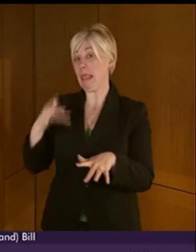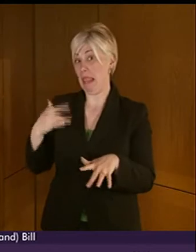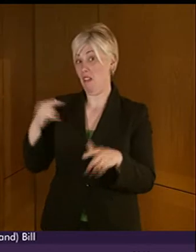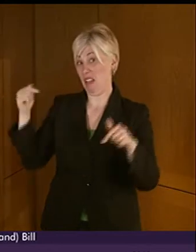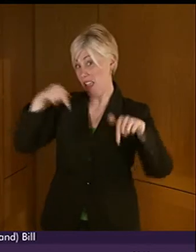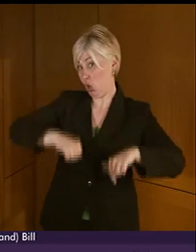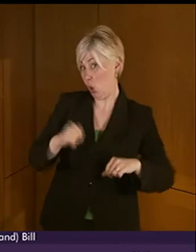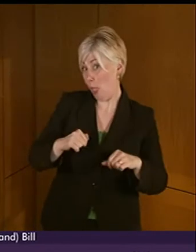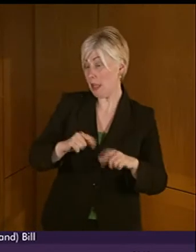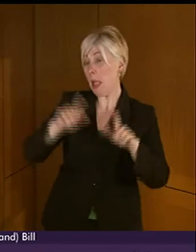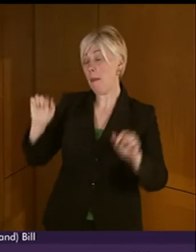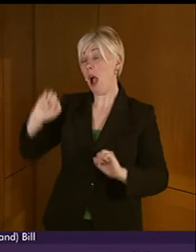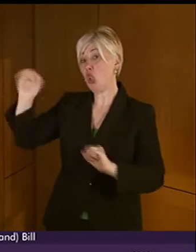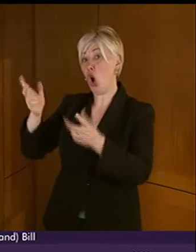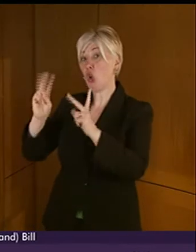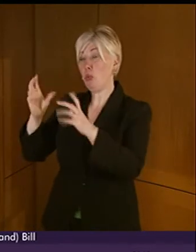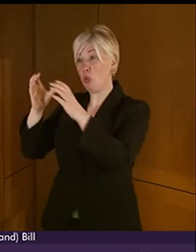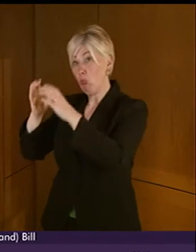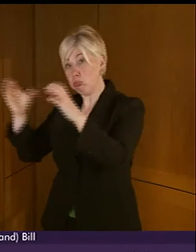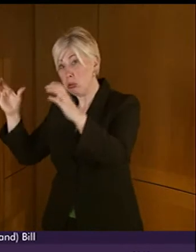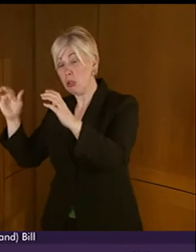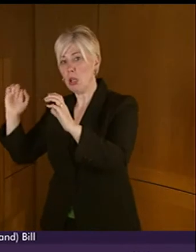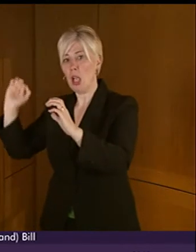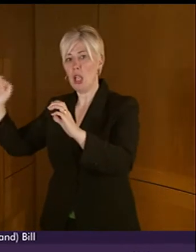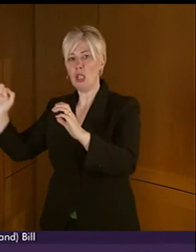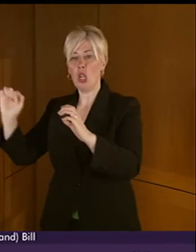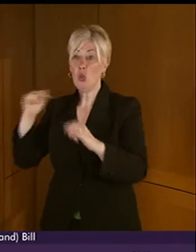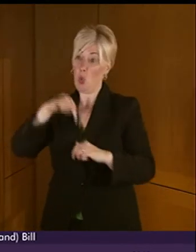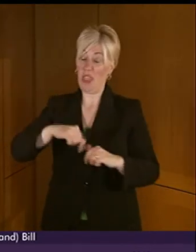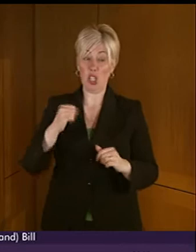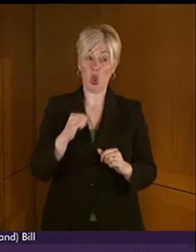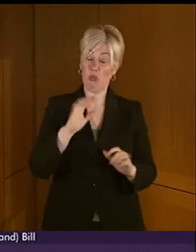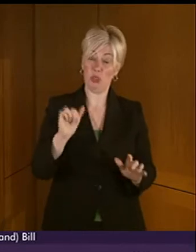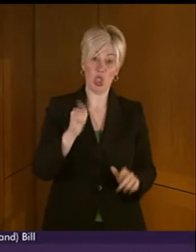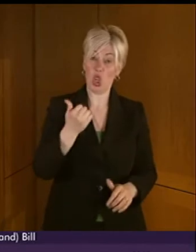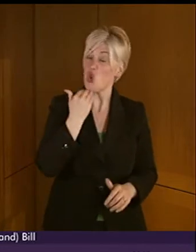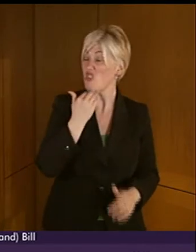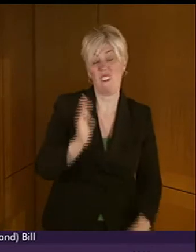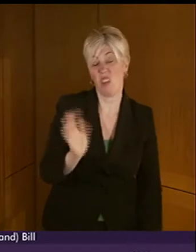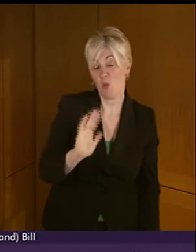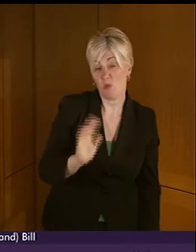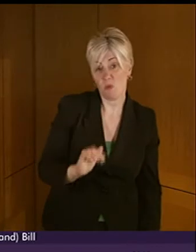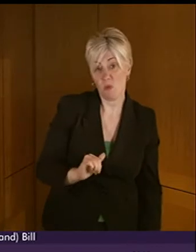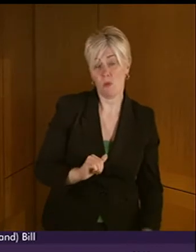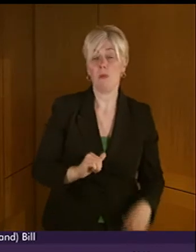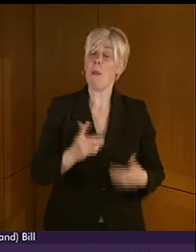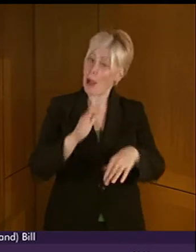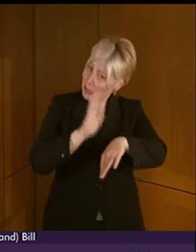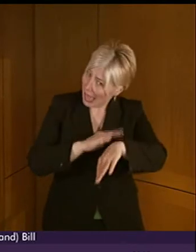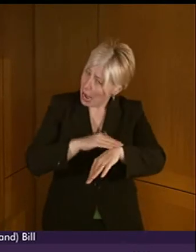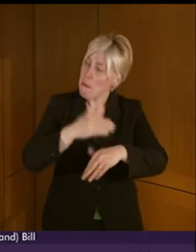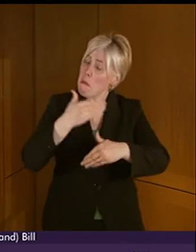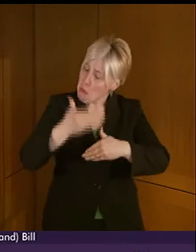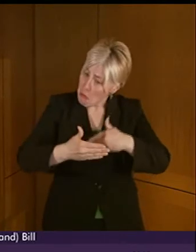other than first, frankly, in my book, is not good enough. Of course, will take time. Of course, it will take amendments.